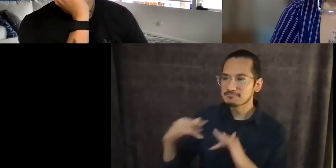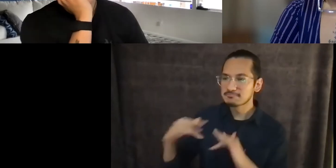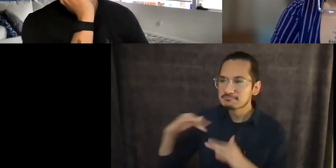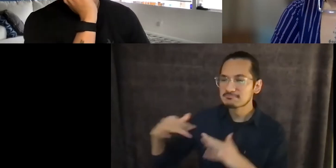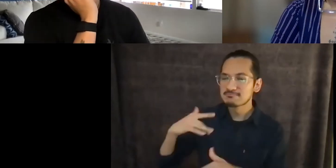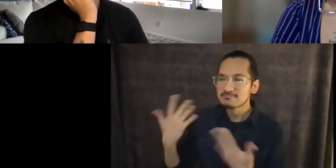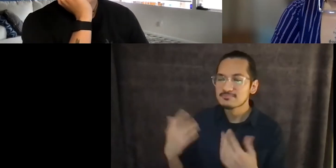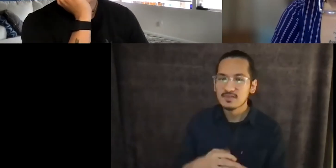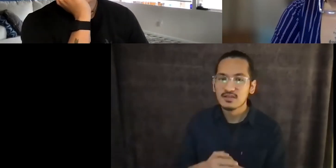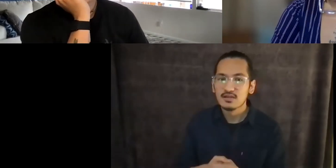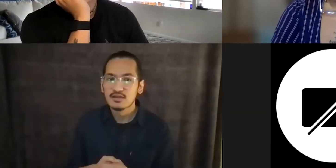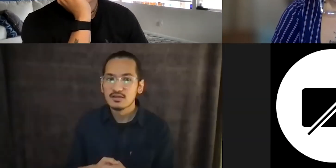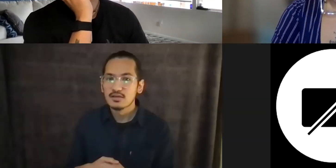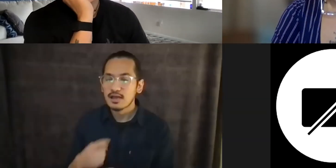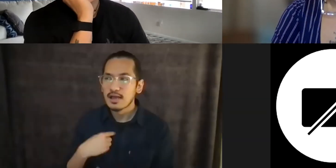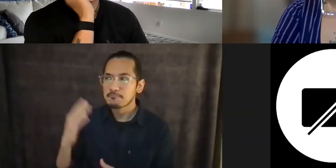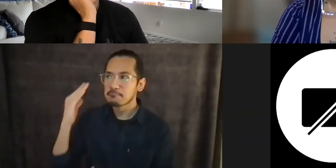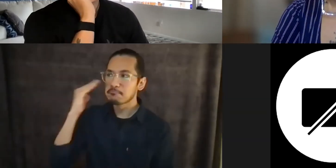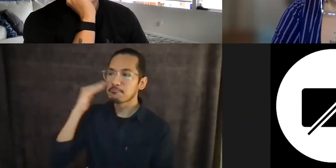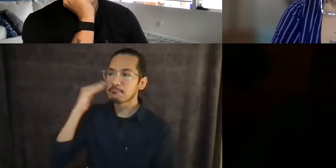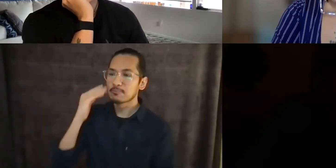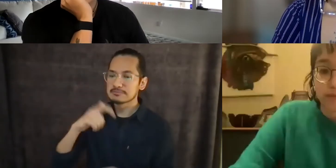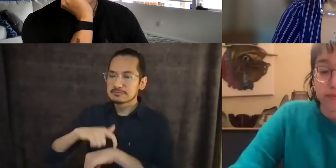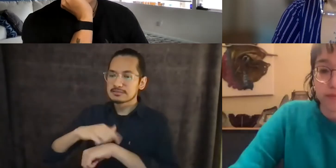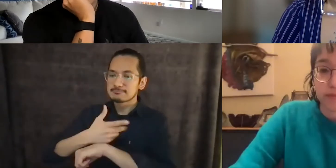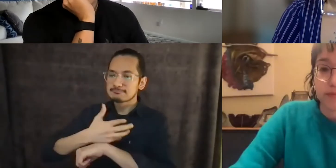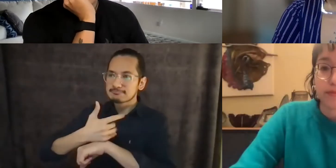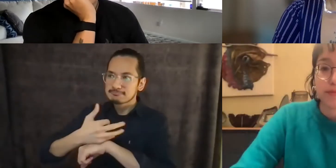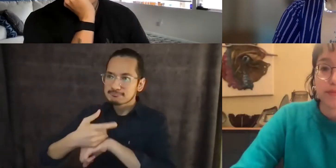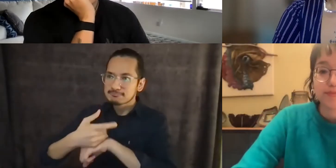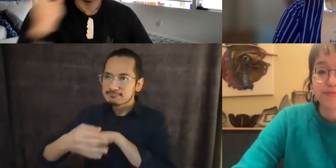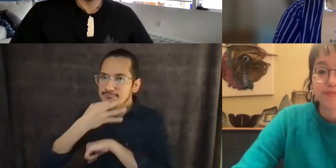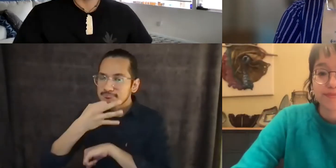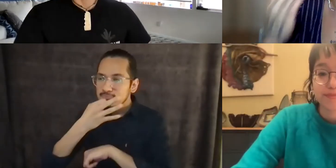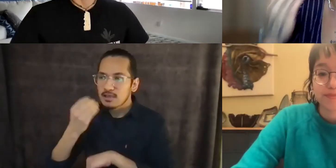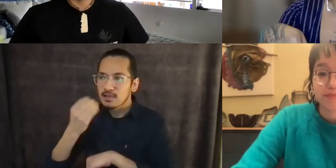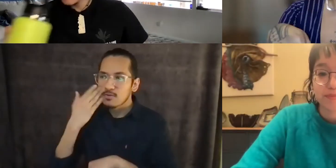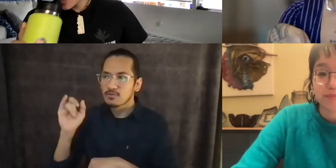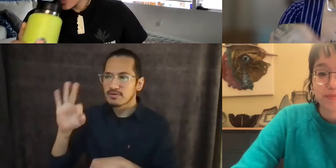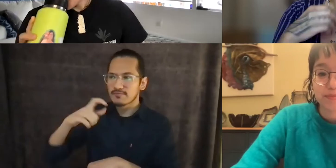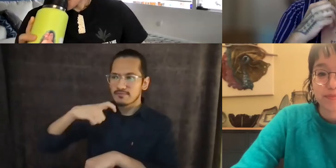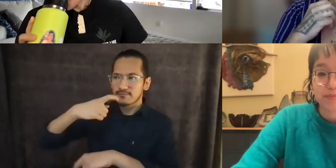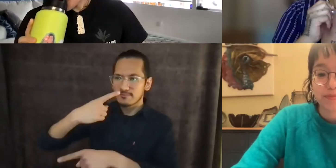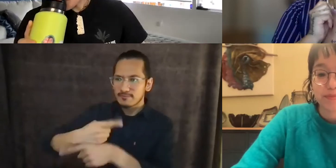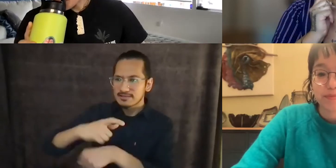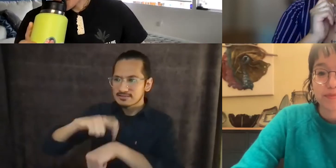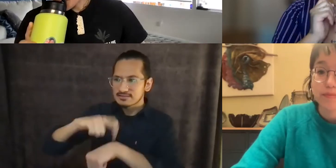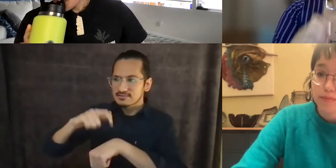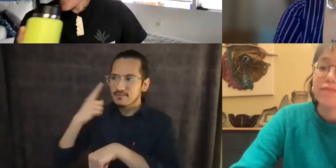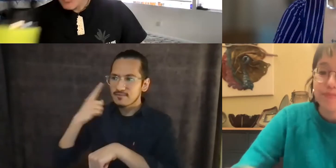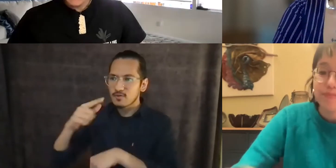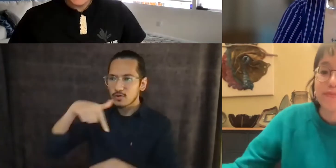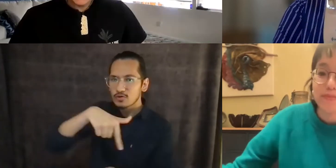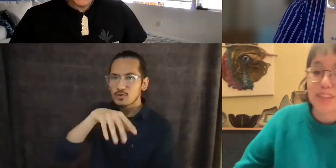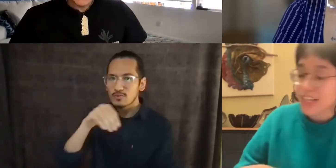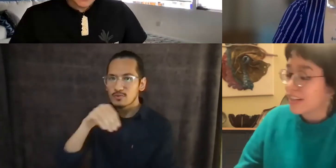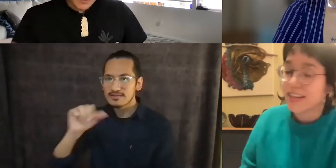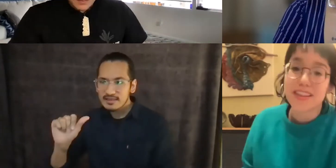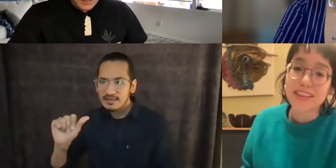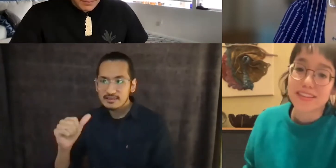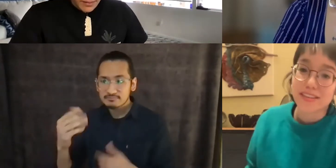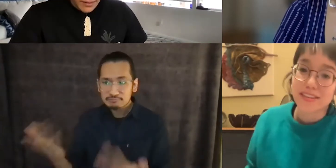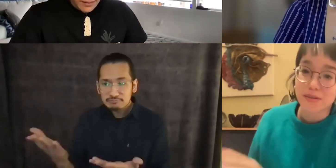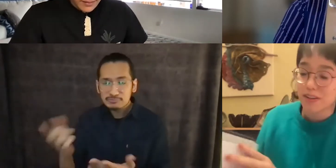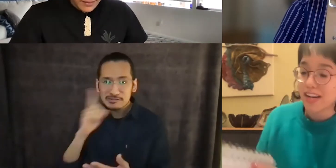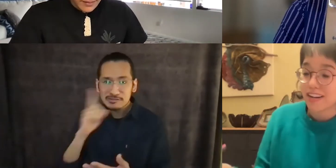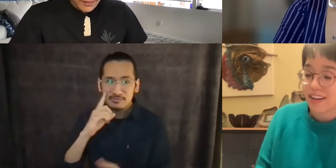I am conscious of time and wanted to see if this was the right time to fold in any of the Q and a questions, Lily. What do you think? Yeah,